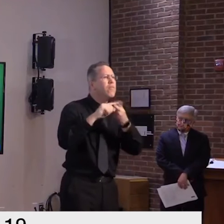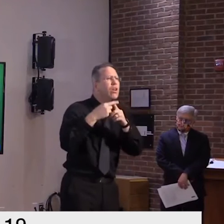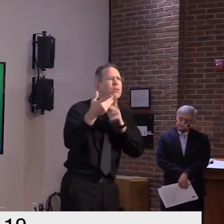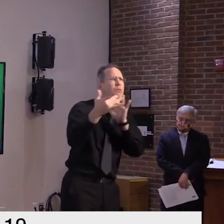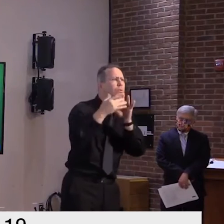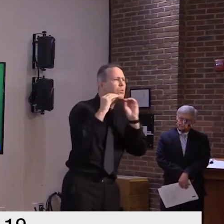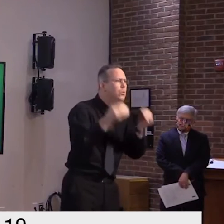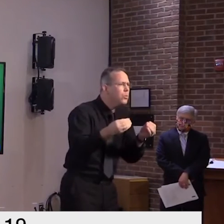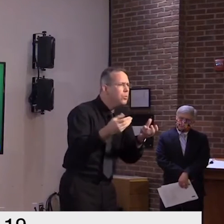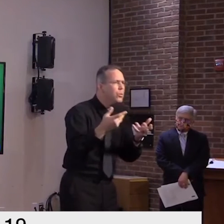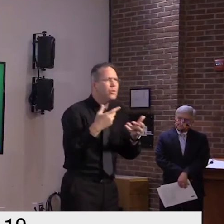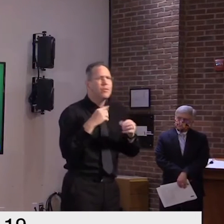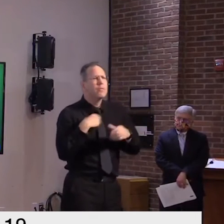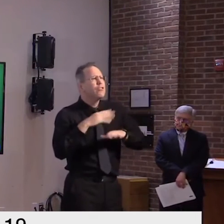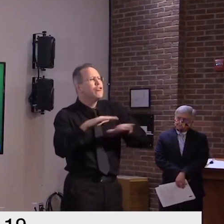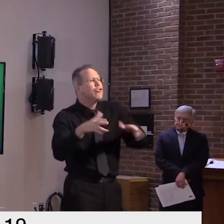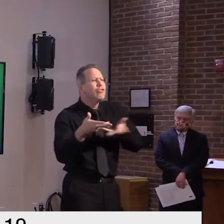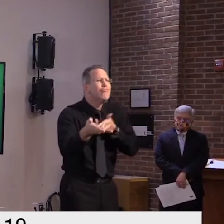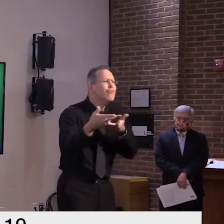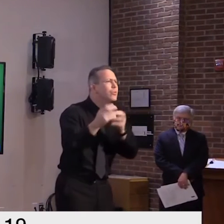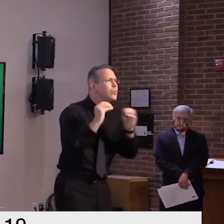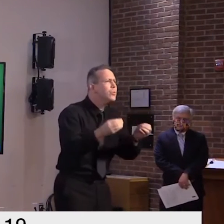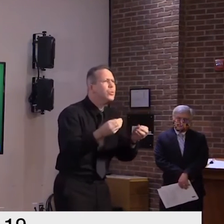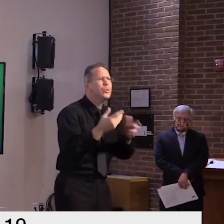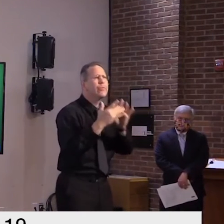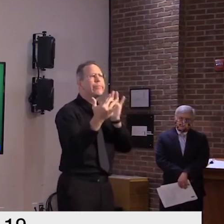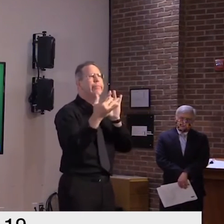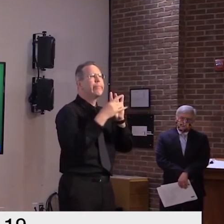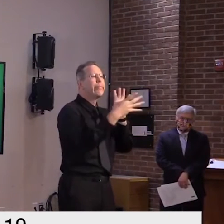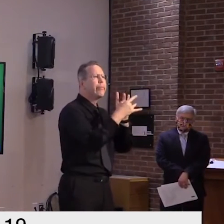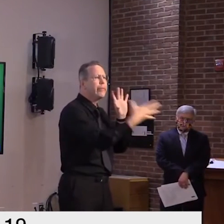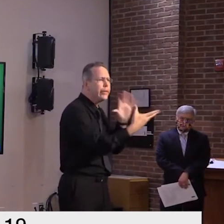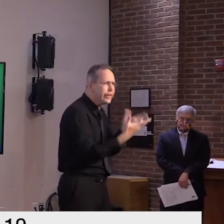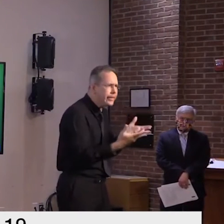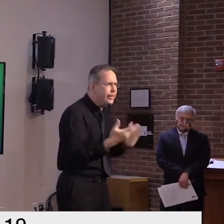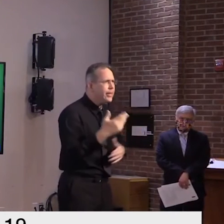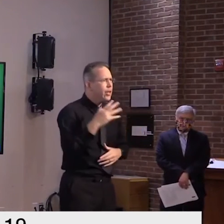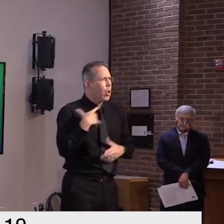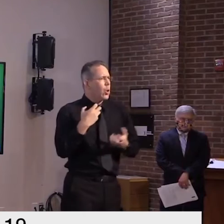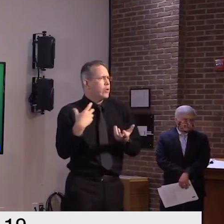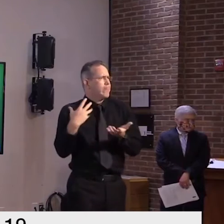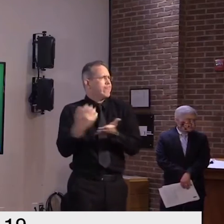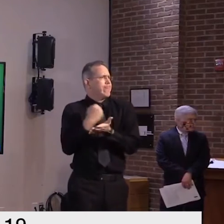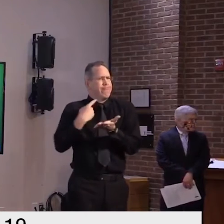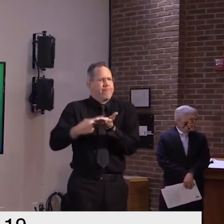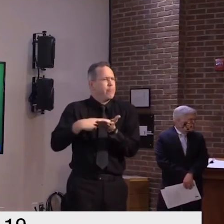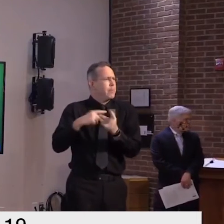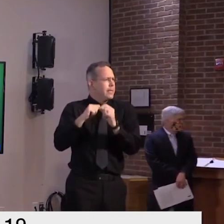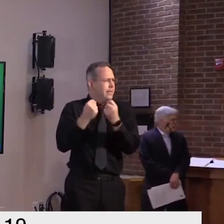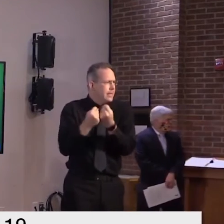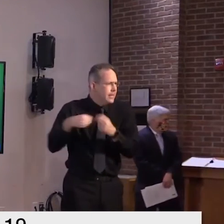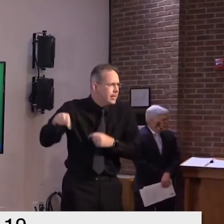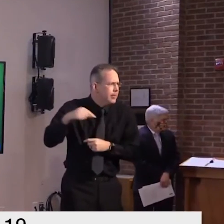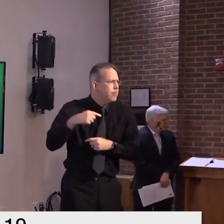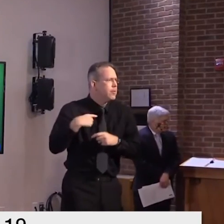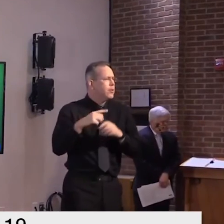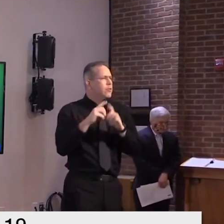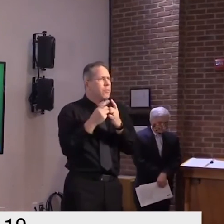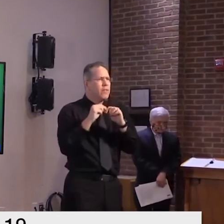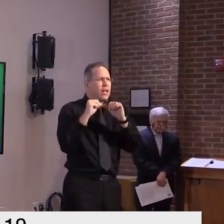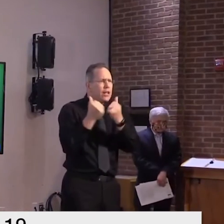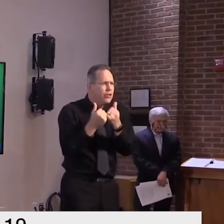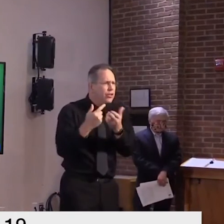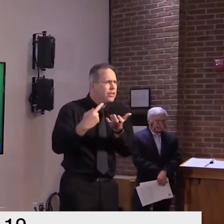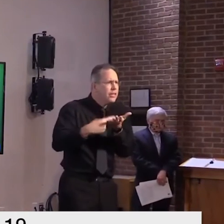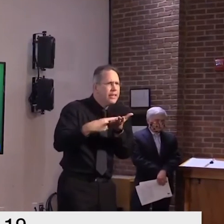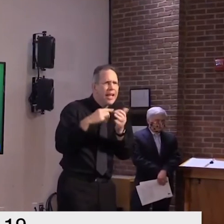Aging and Independent Living and the Department of Health have been working to find ways to ease some of these restrictions to allow